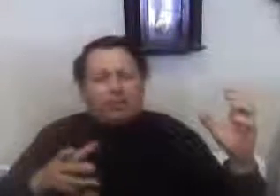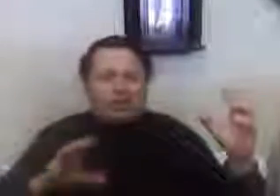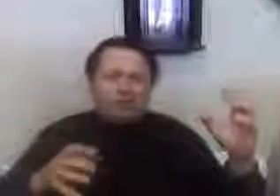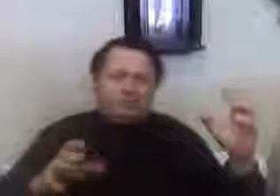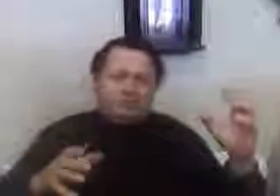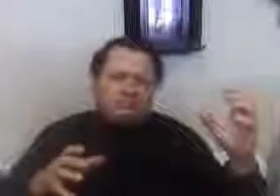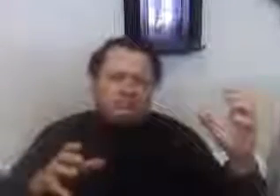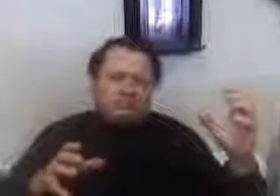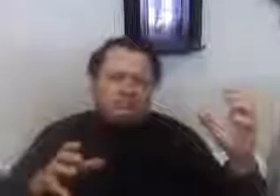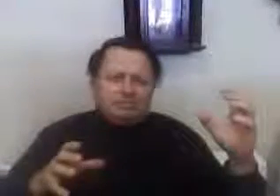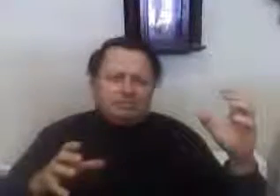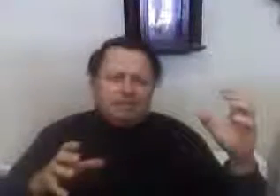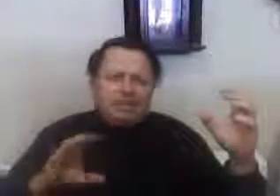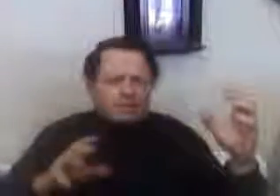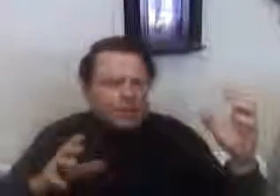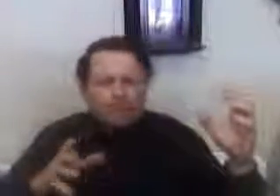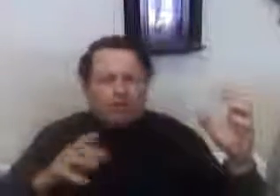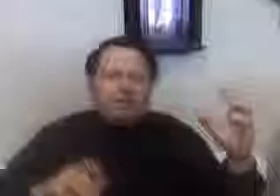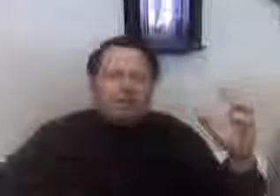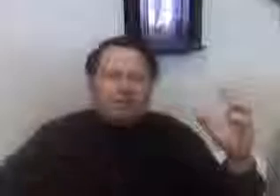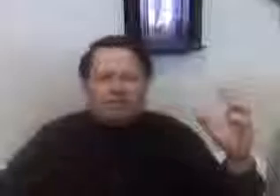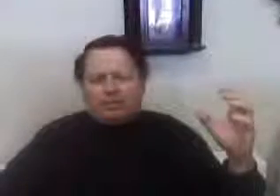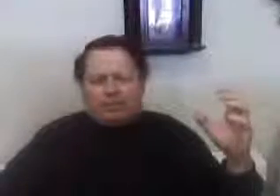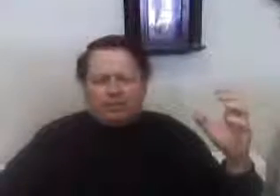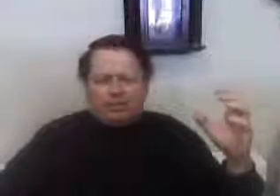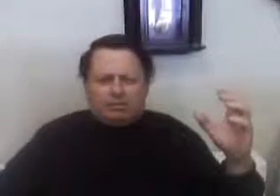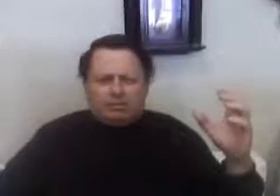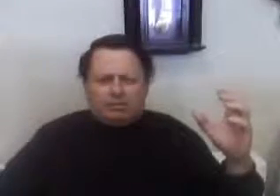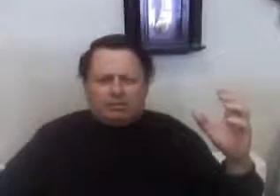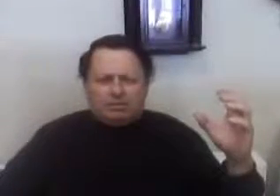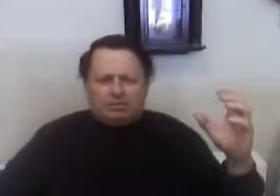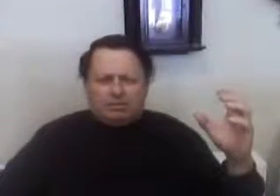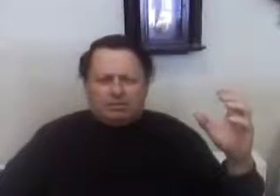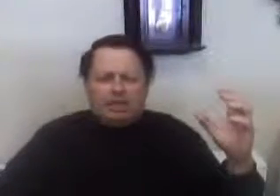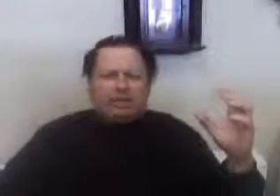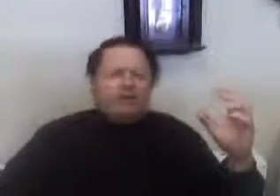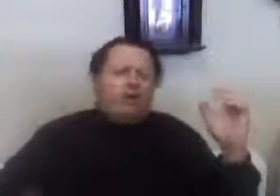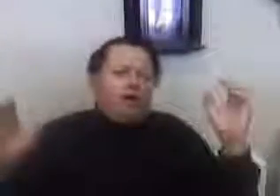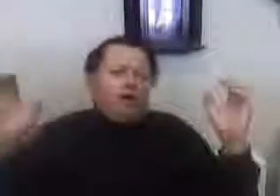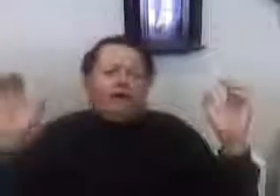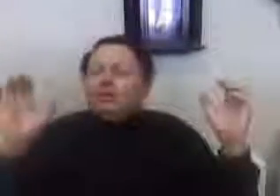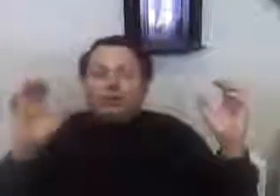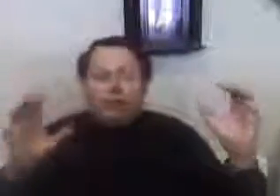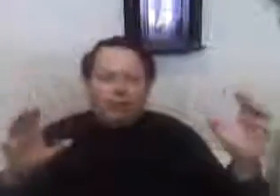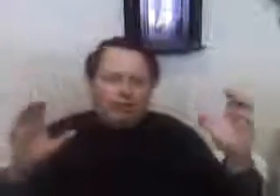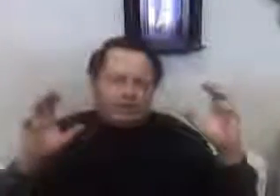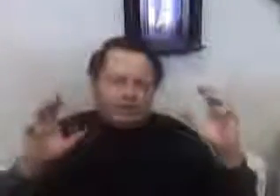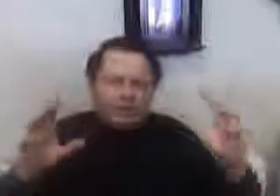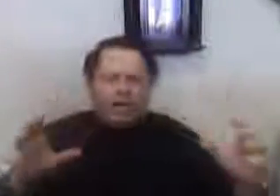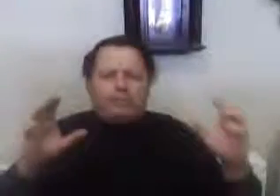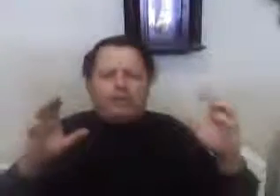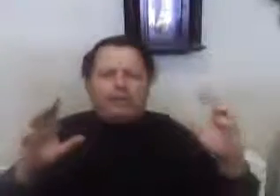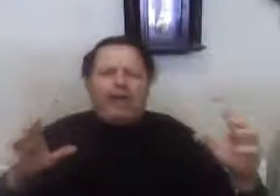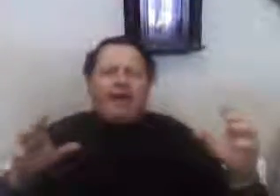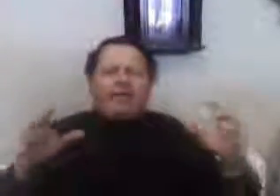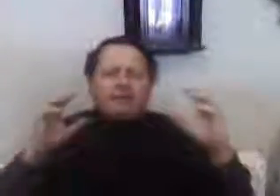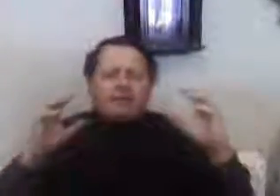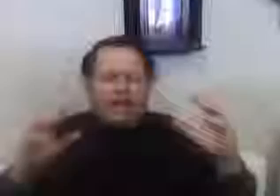working. It's not working in this country. And you say, oh, hold it. No, it's not bad. It's an